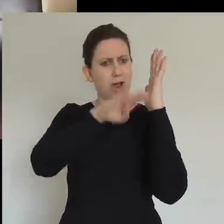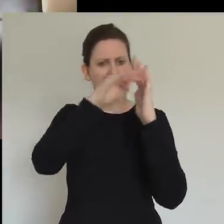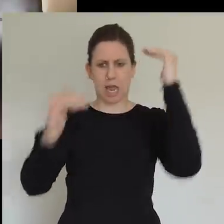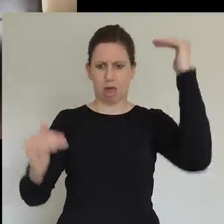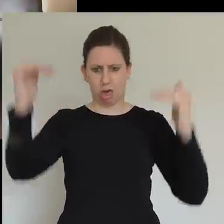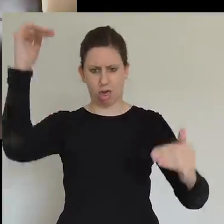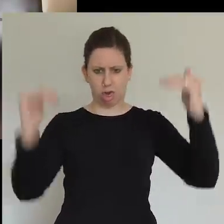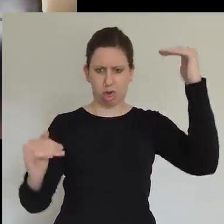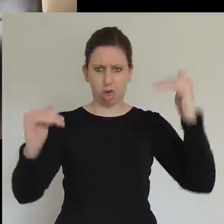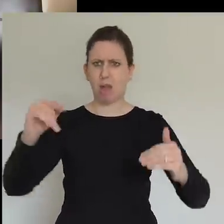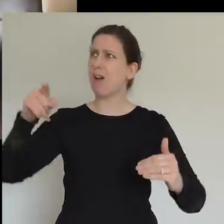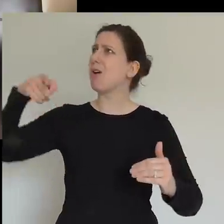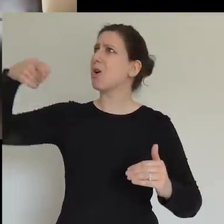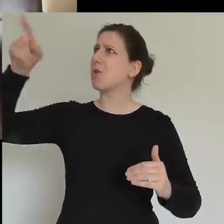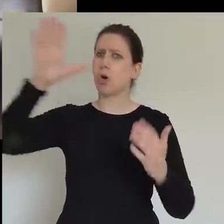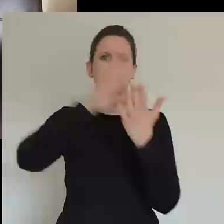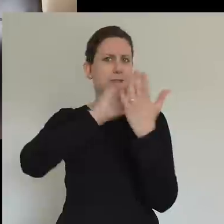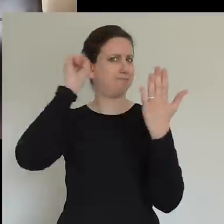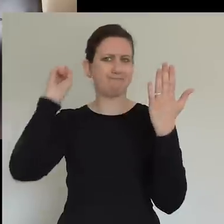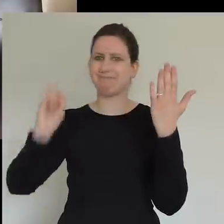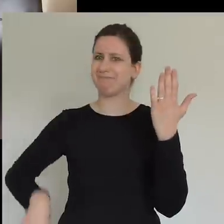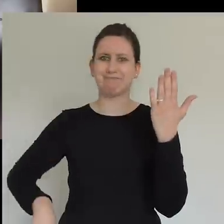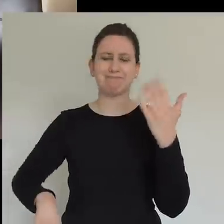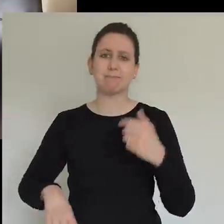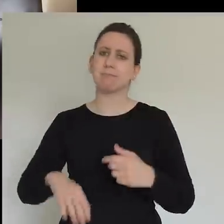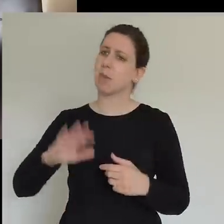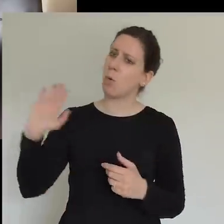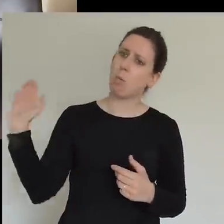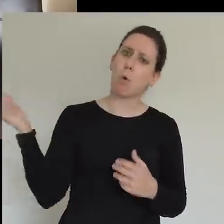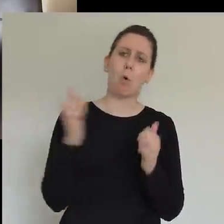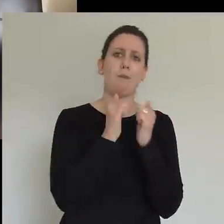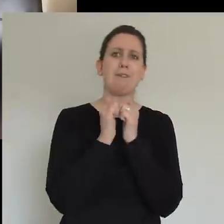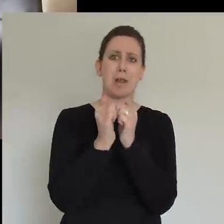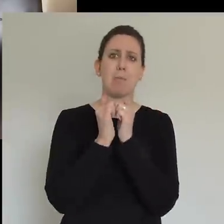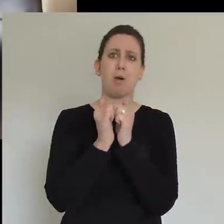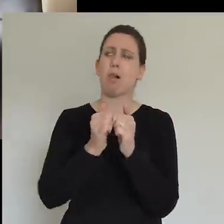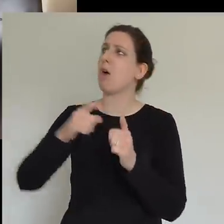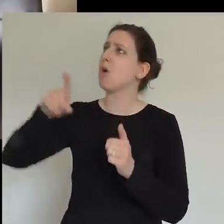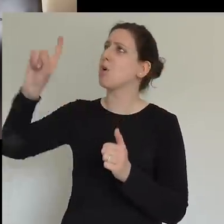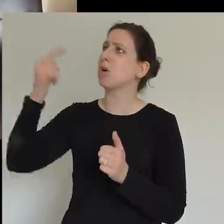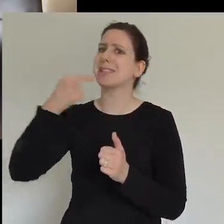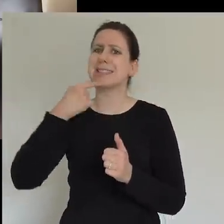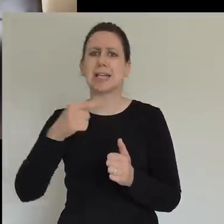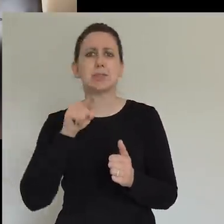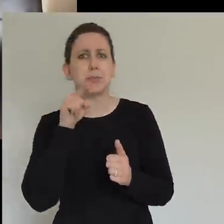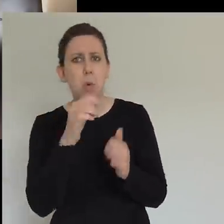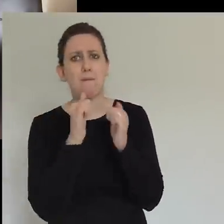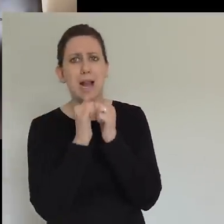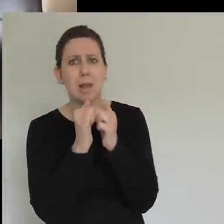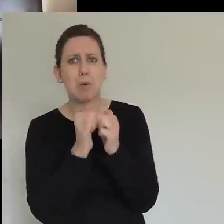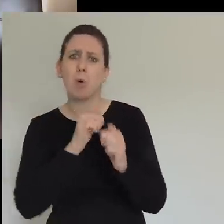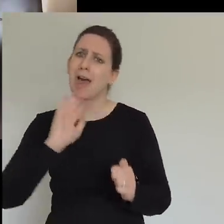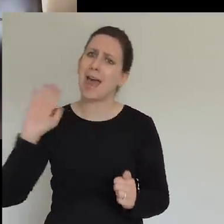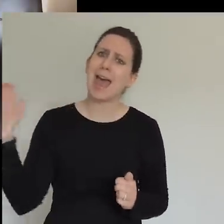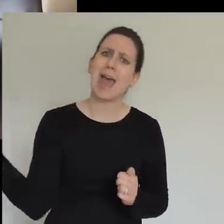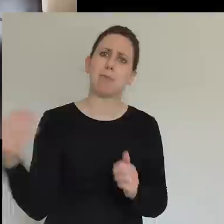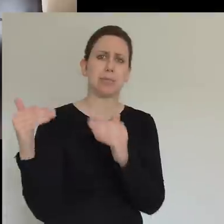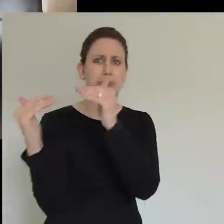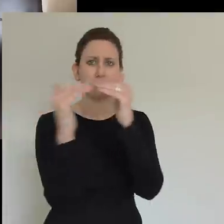you're all of equal value in my kingdom. And he's taking down the high places. And he's just saying, work together to see my